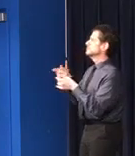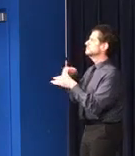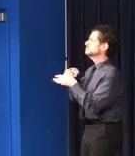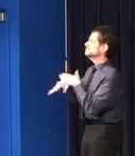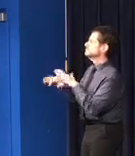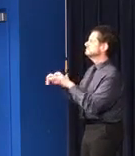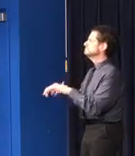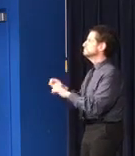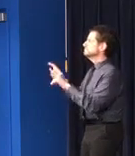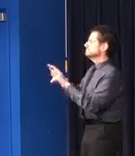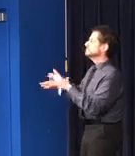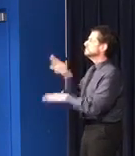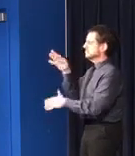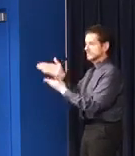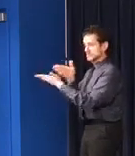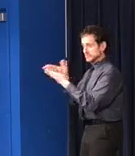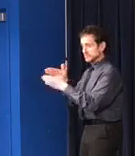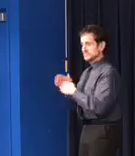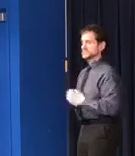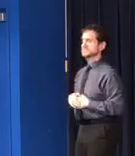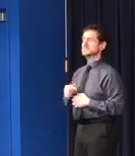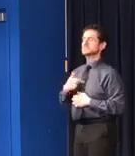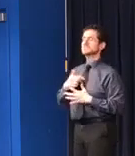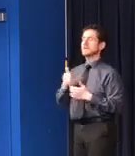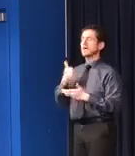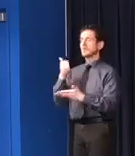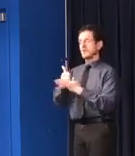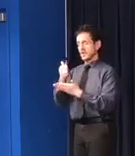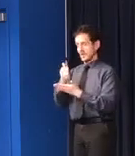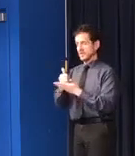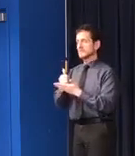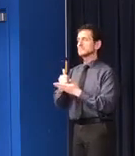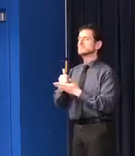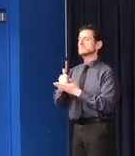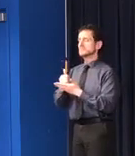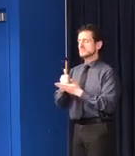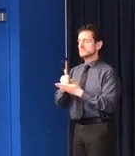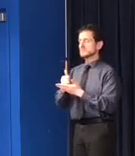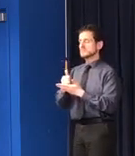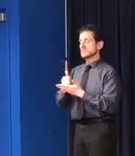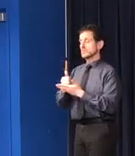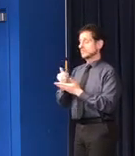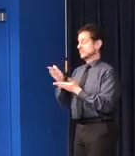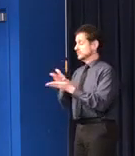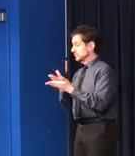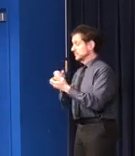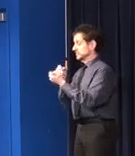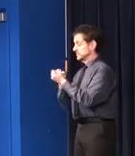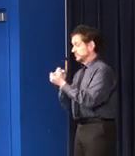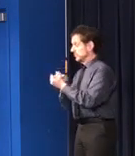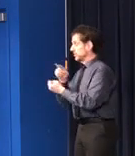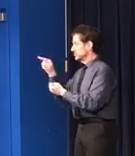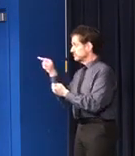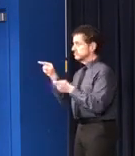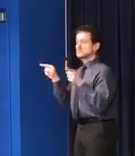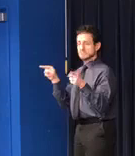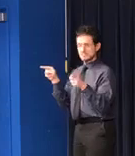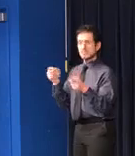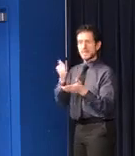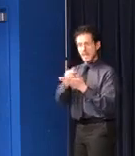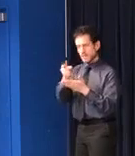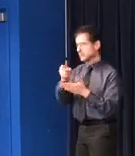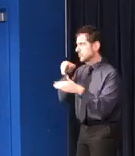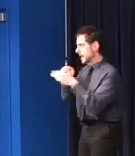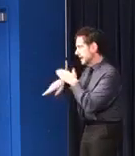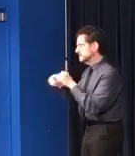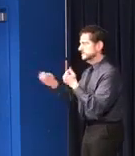want to walk you through our ongoing efforts to simplify and expand the available support. As I go through these offerings,